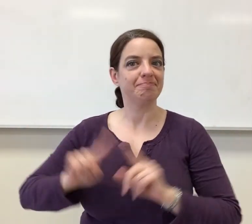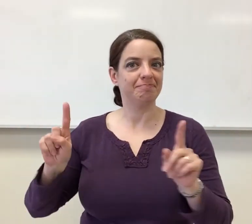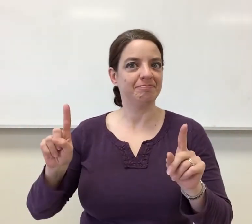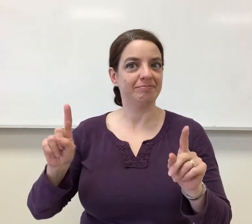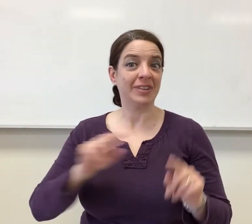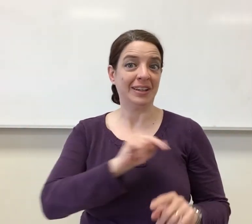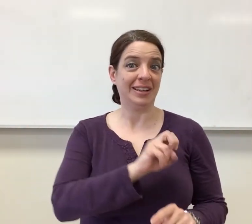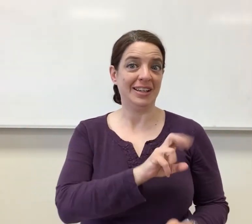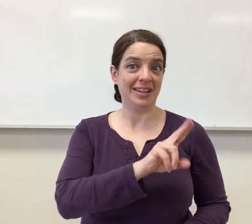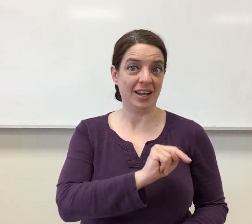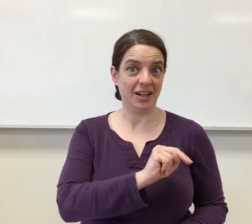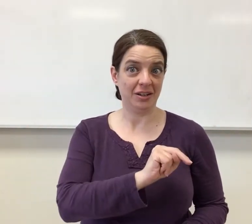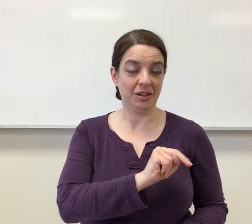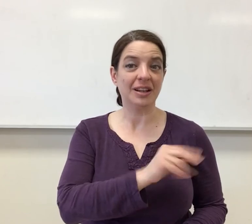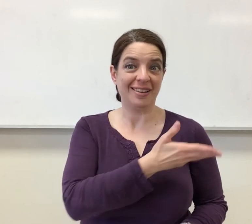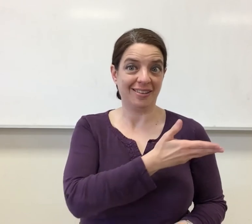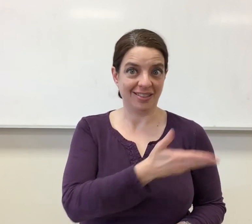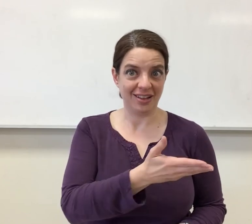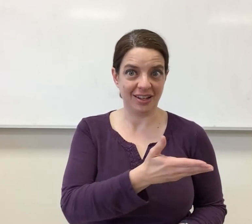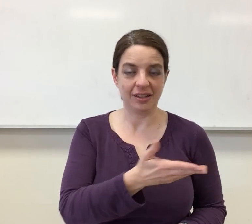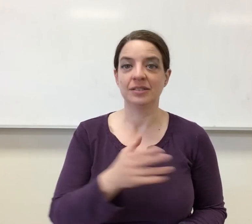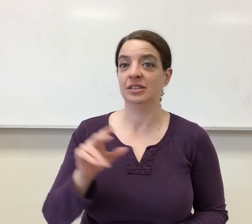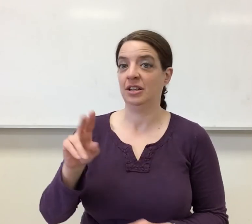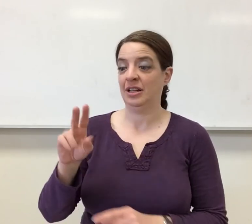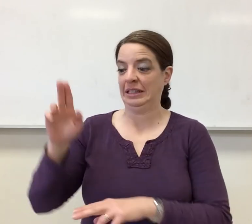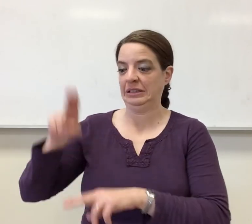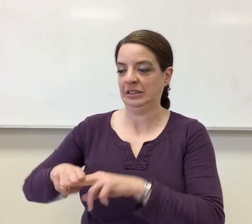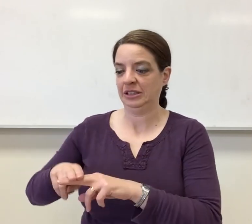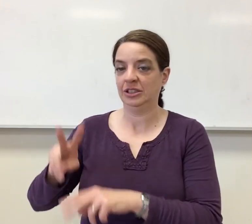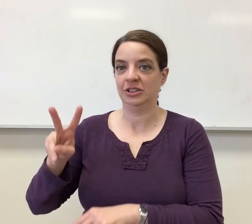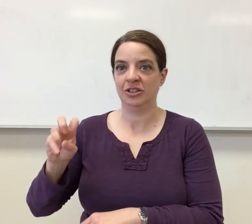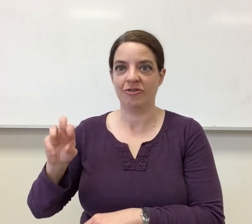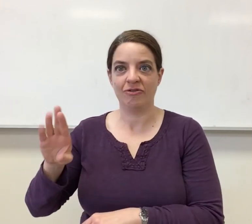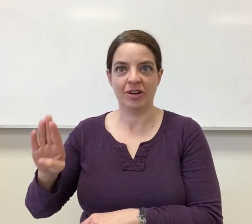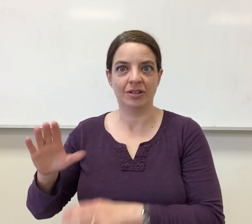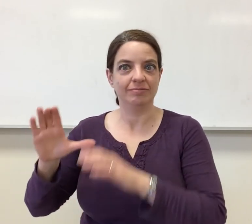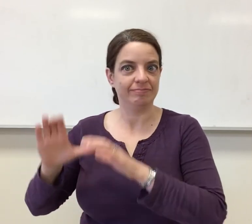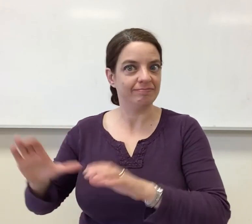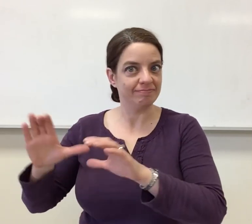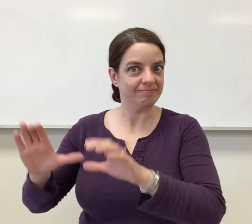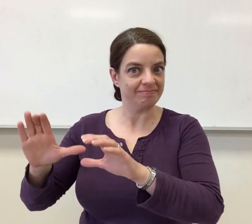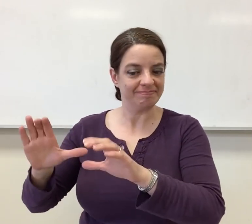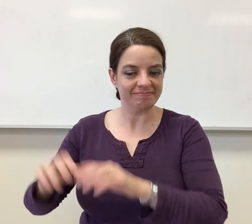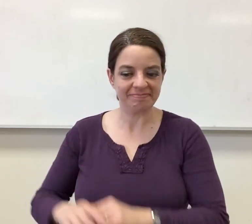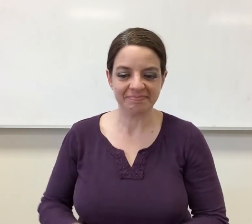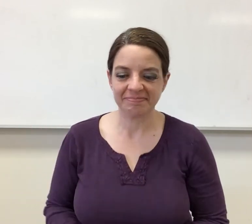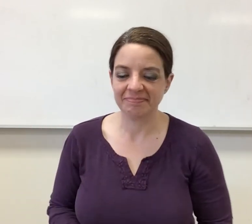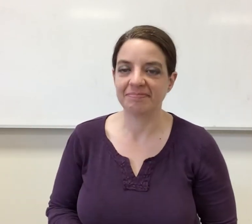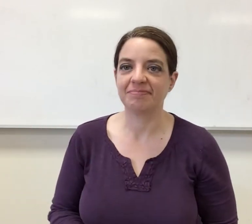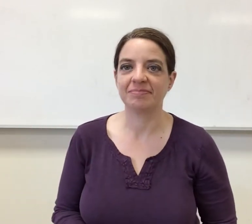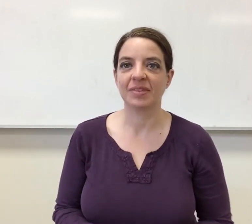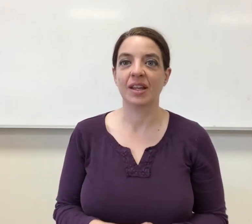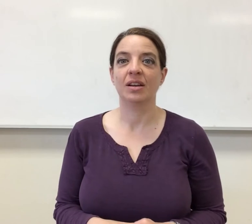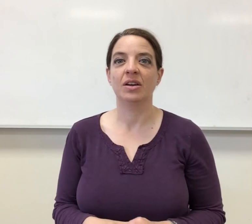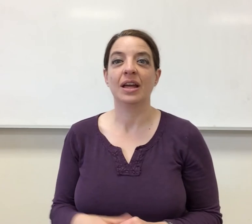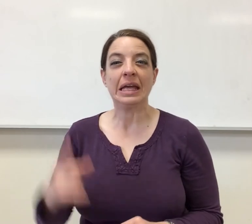just sitting down. They're different. The noun is a thing. That big solid movement shows it's a verb. That's the action.